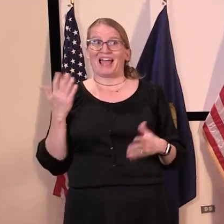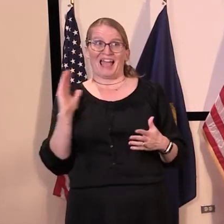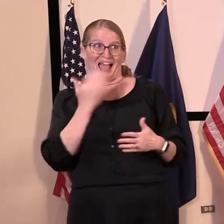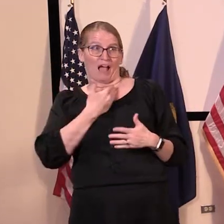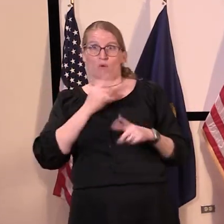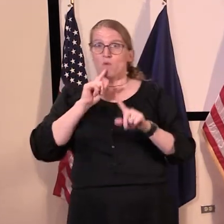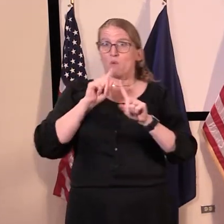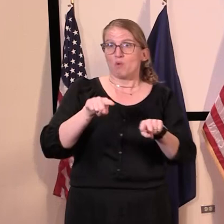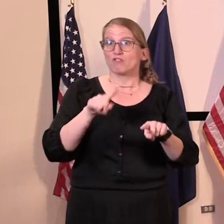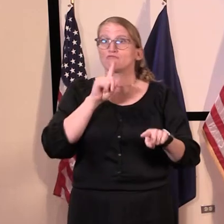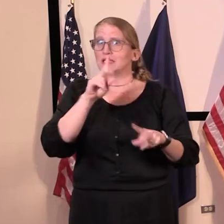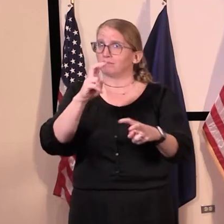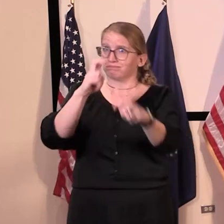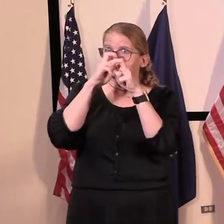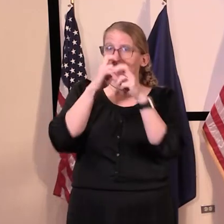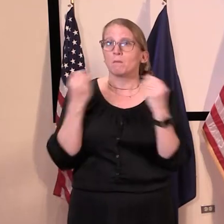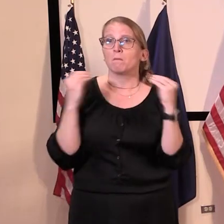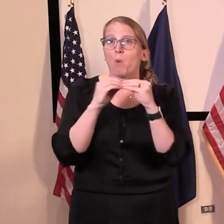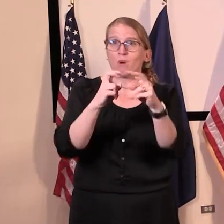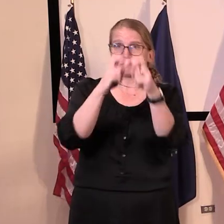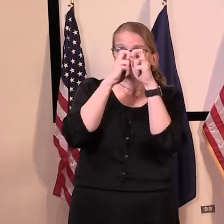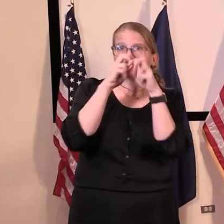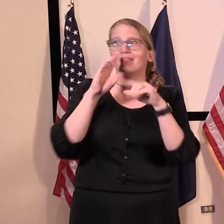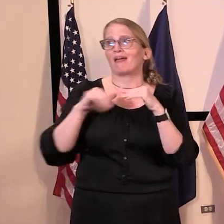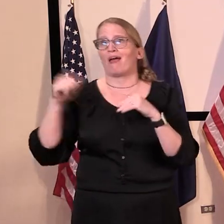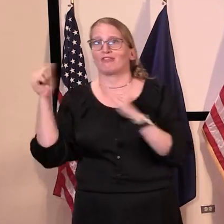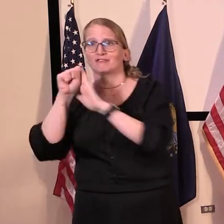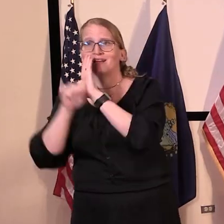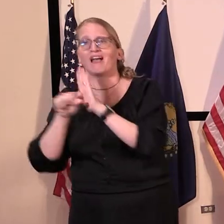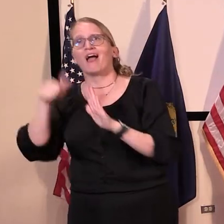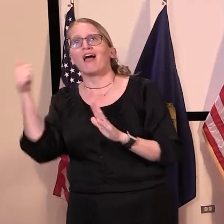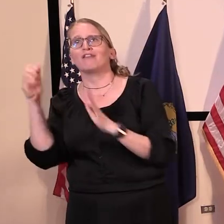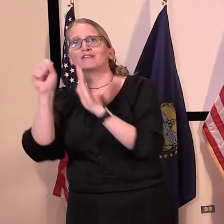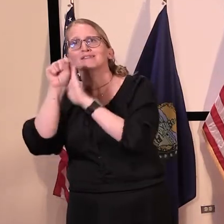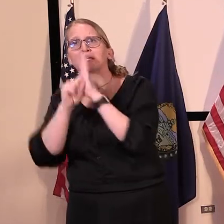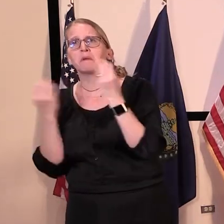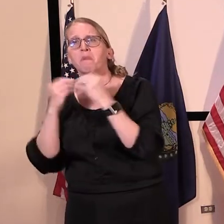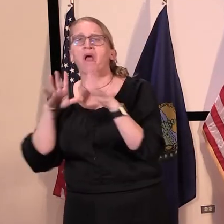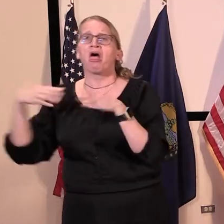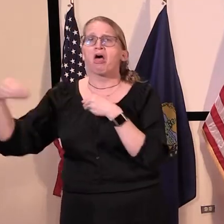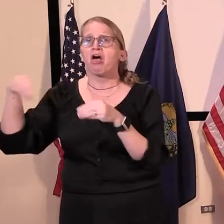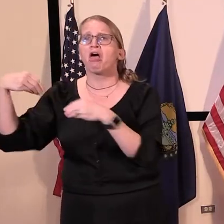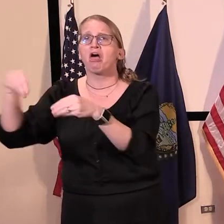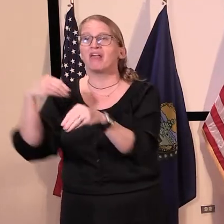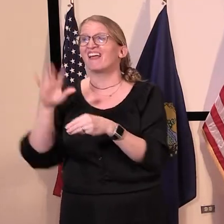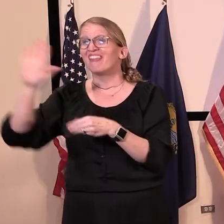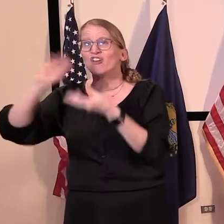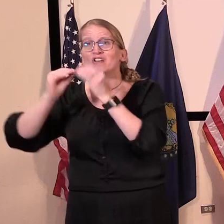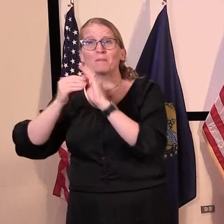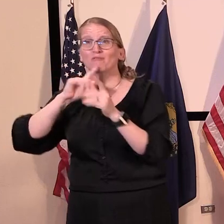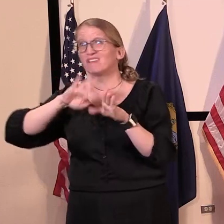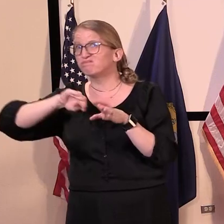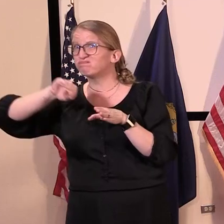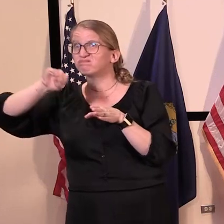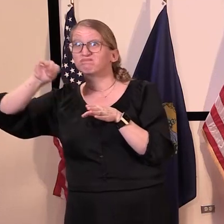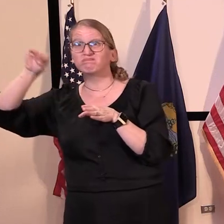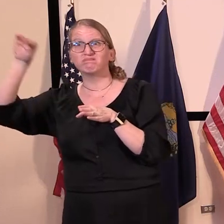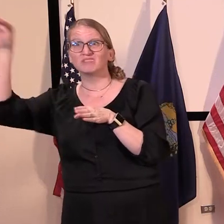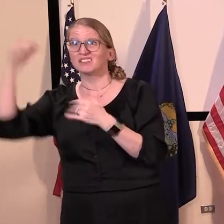than most, we can open up the spigot a bit more to catch up and get more in line with our neighbor states.